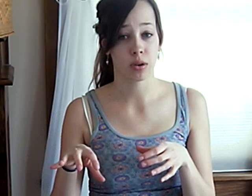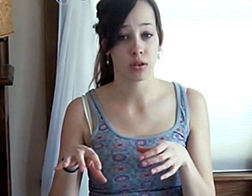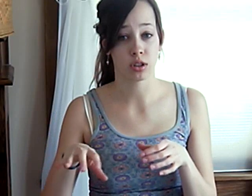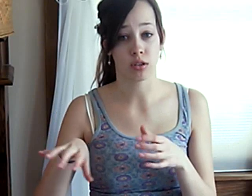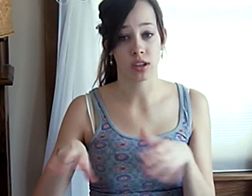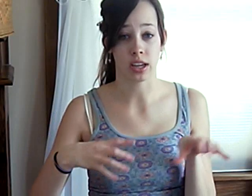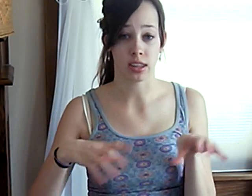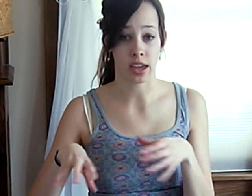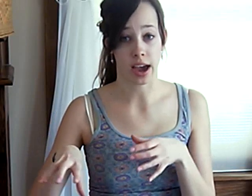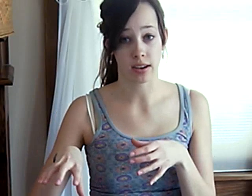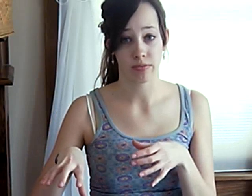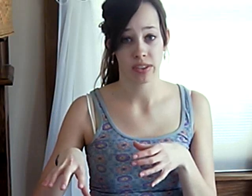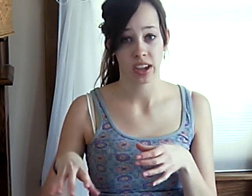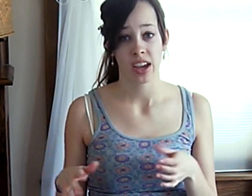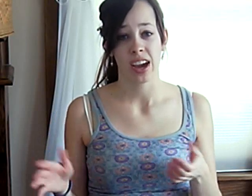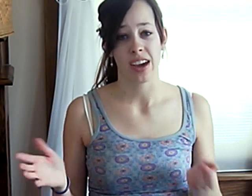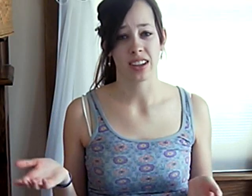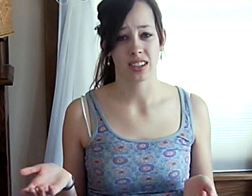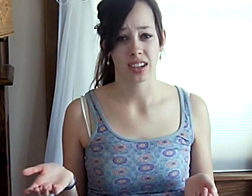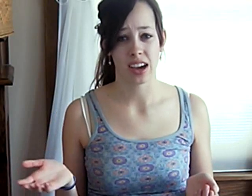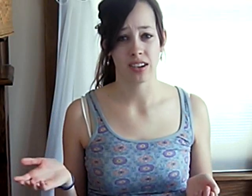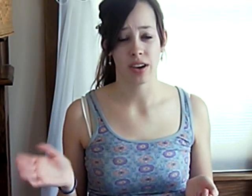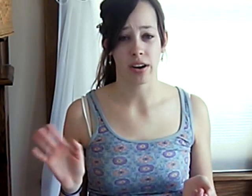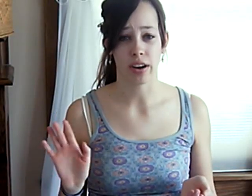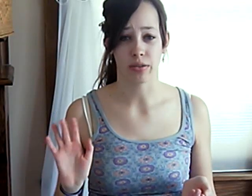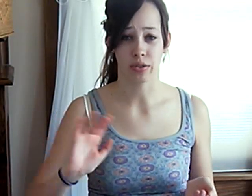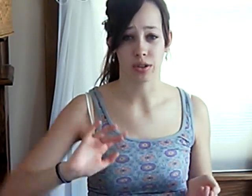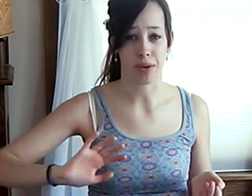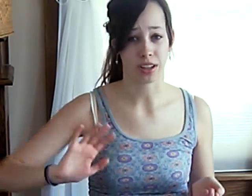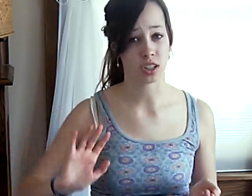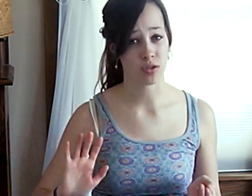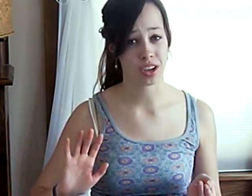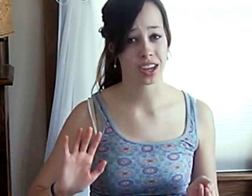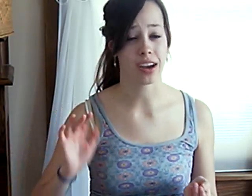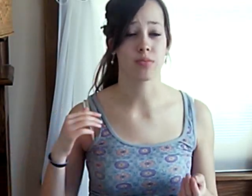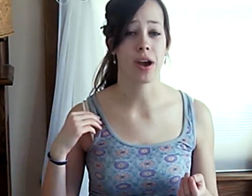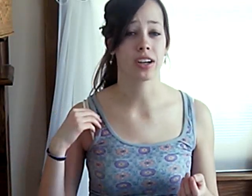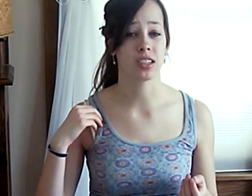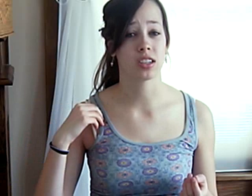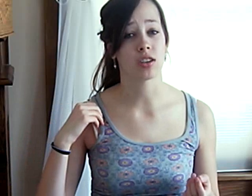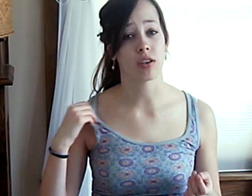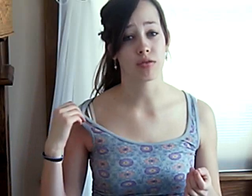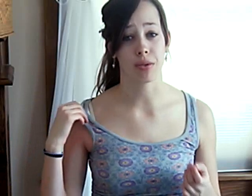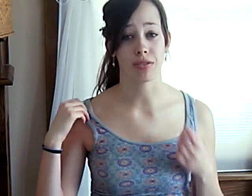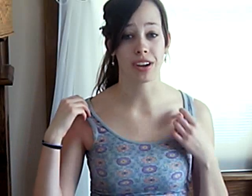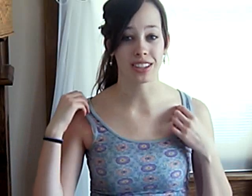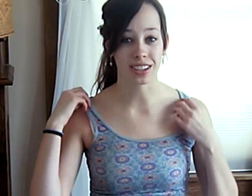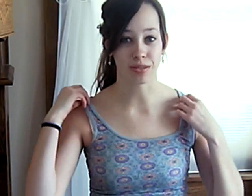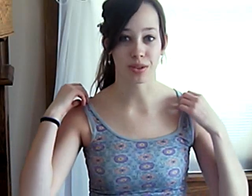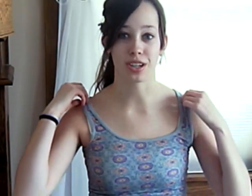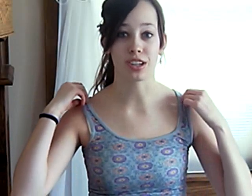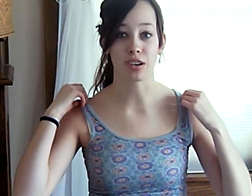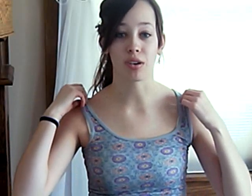Pro shows it like that. And that's kind of how I reverted back to doing it. was practicing a song with one of my friends, because I'm going to do,